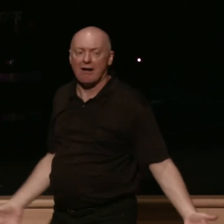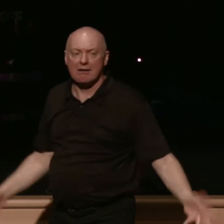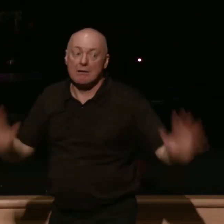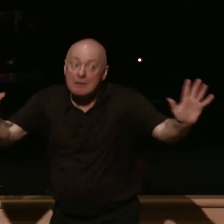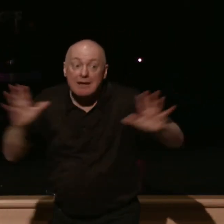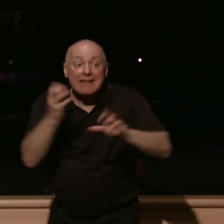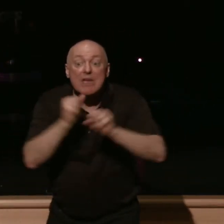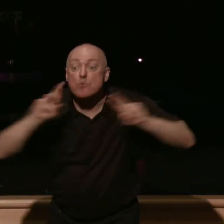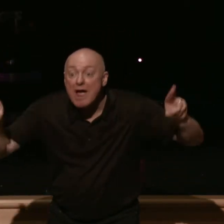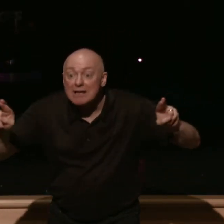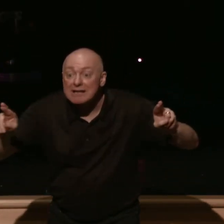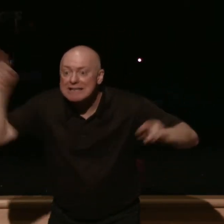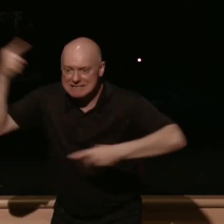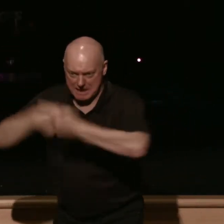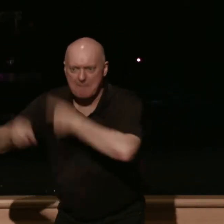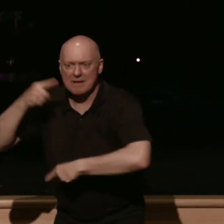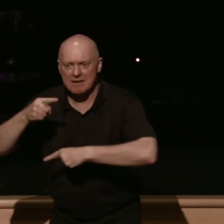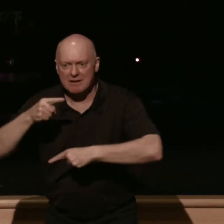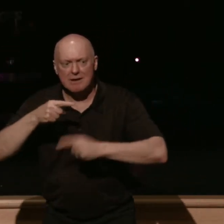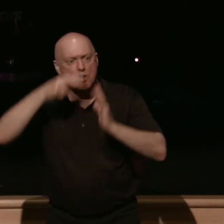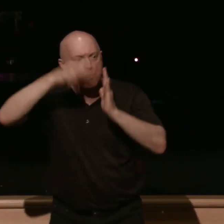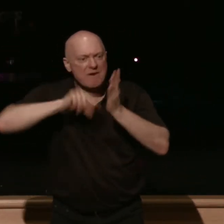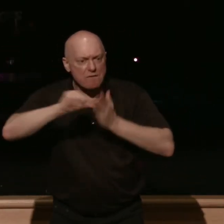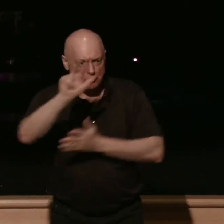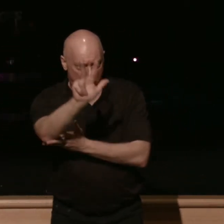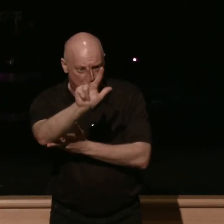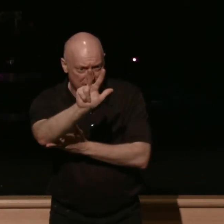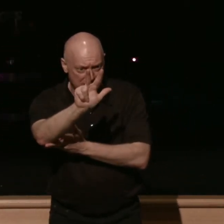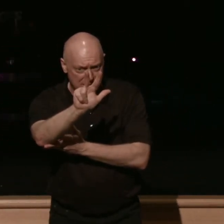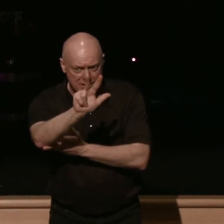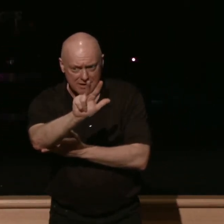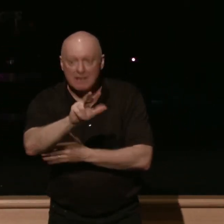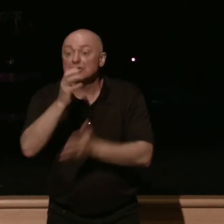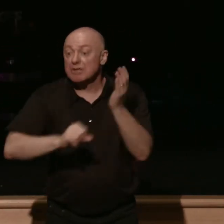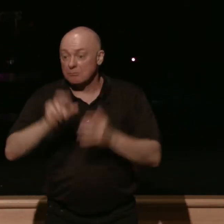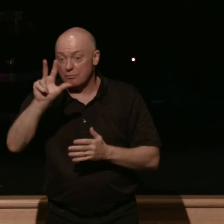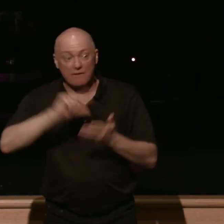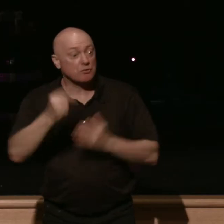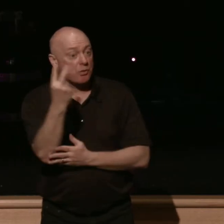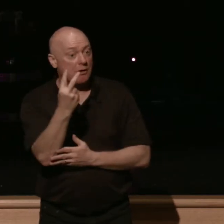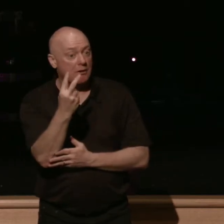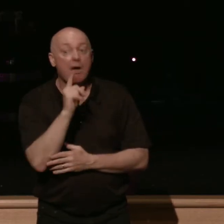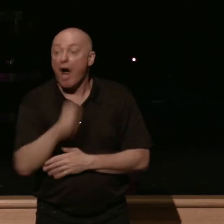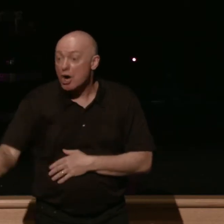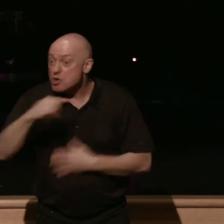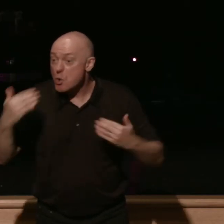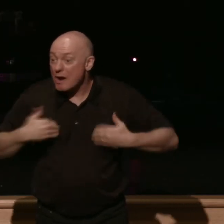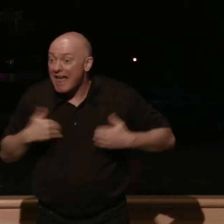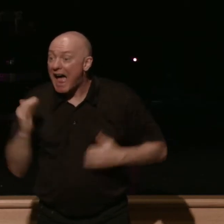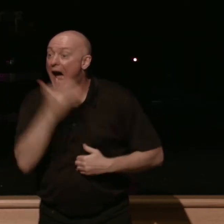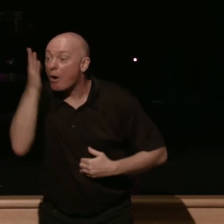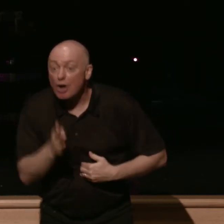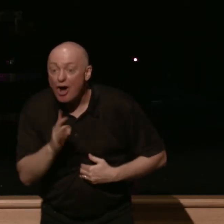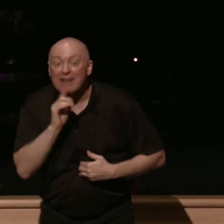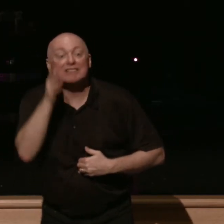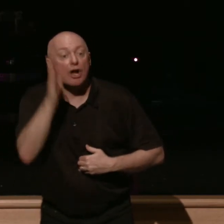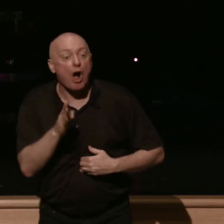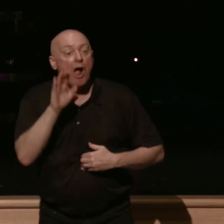comes and look at verse 3 1 with me by the way aren't you glad that our god is the god who walks the